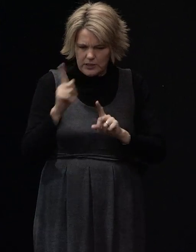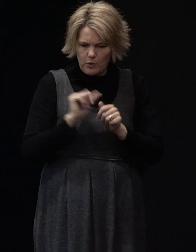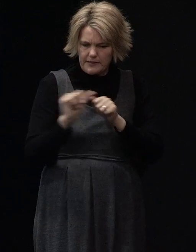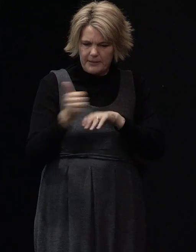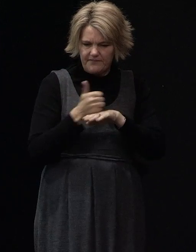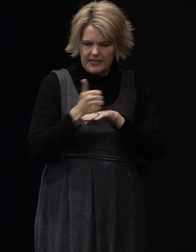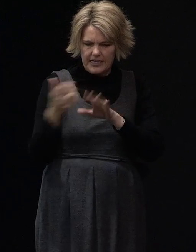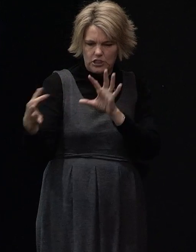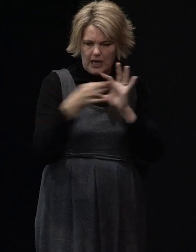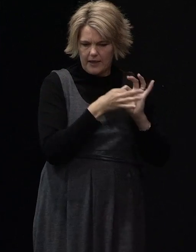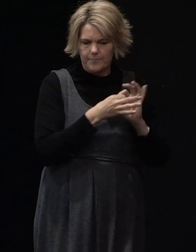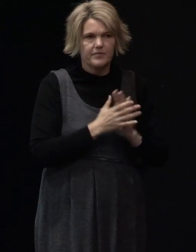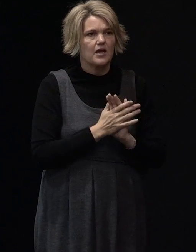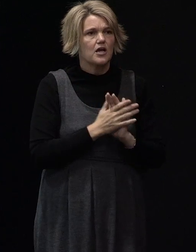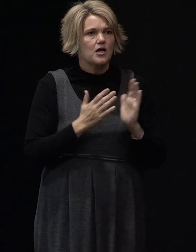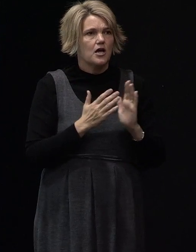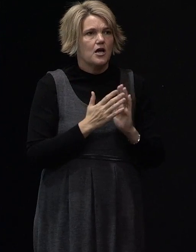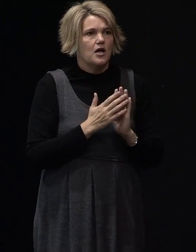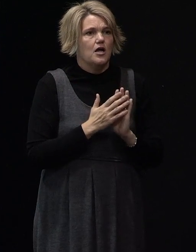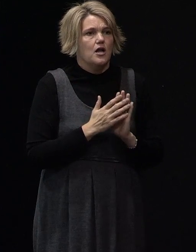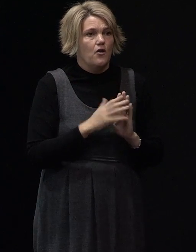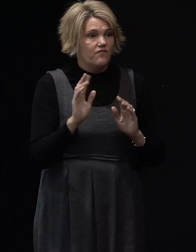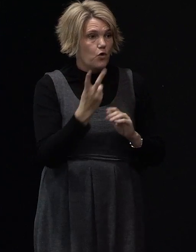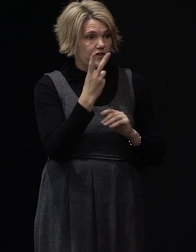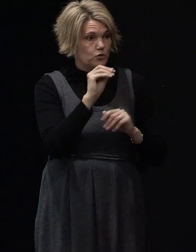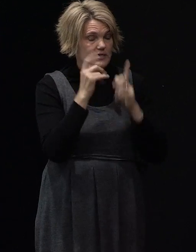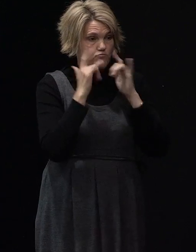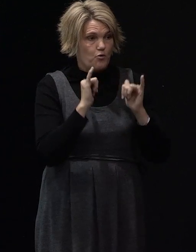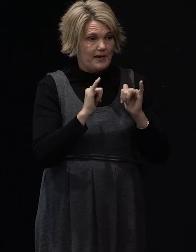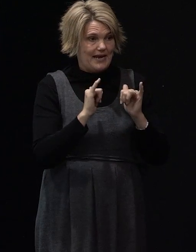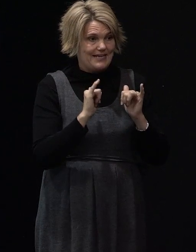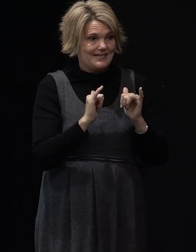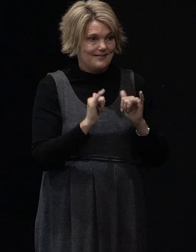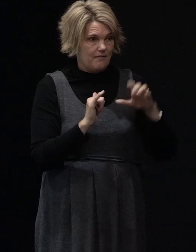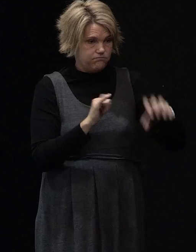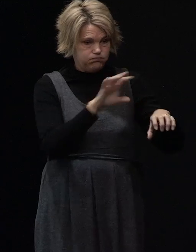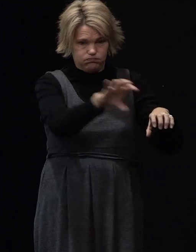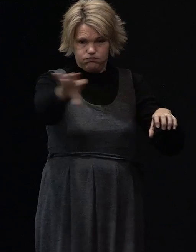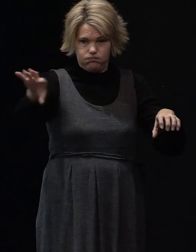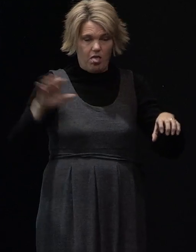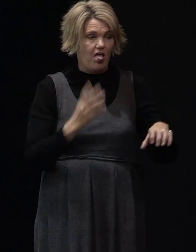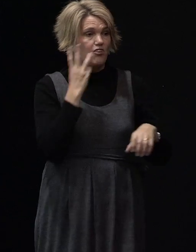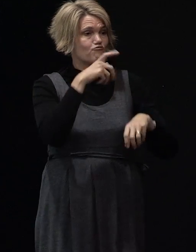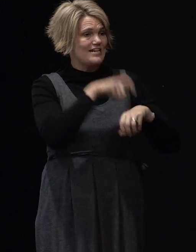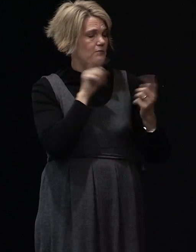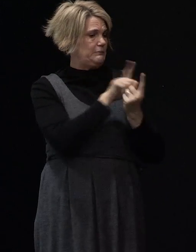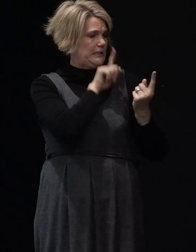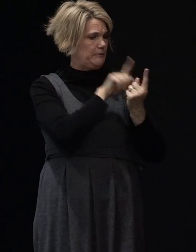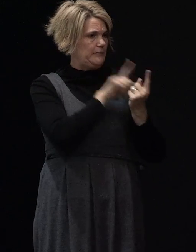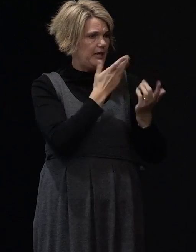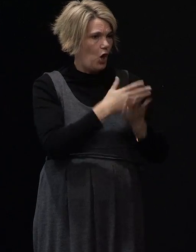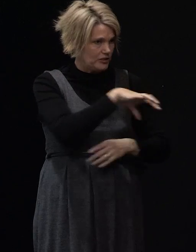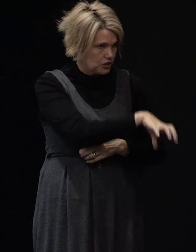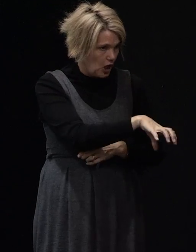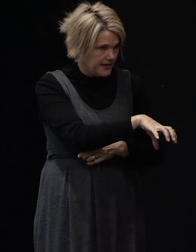20 properties, we met three times on each site with the geotechnical engineers and with the structural engineers and they